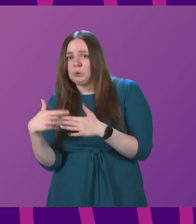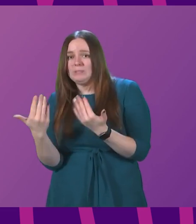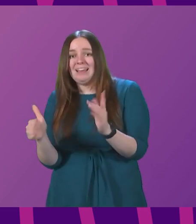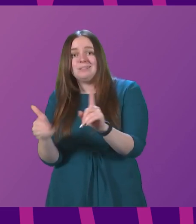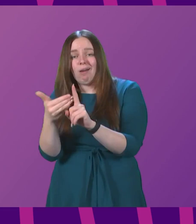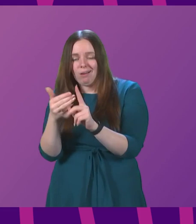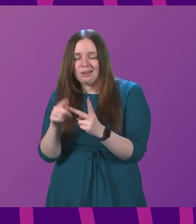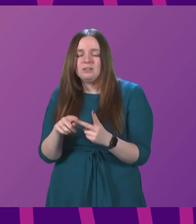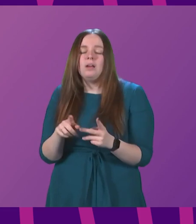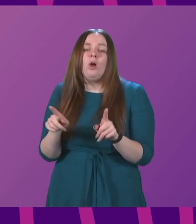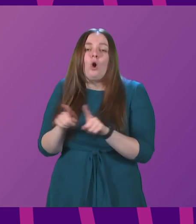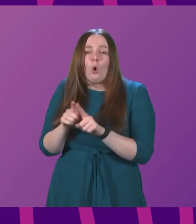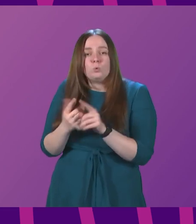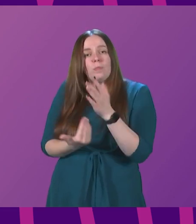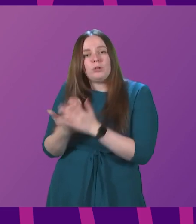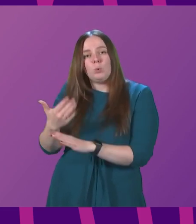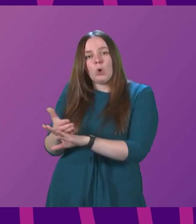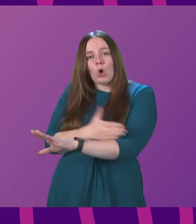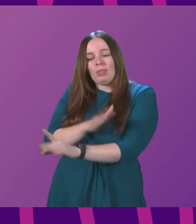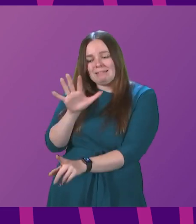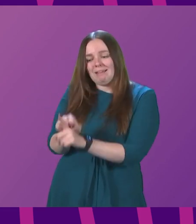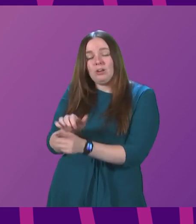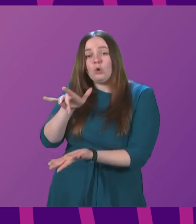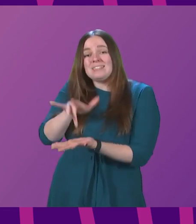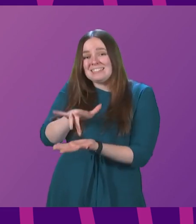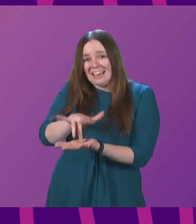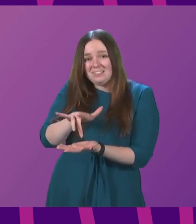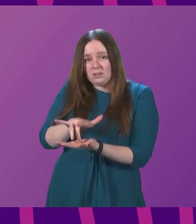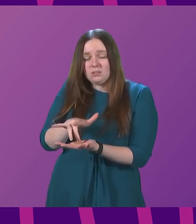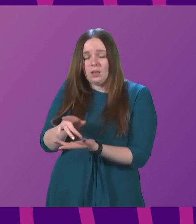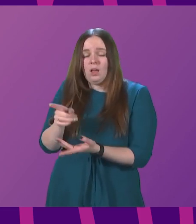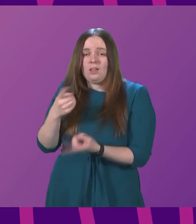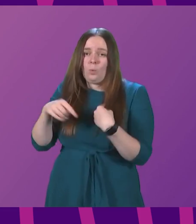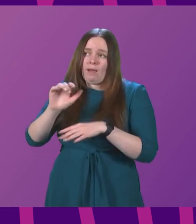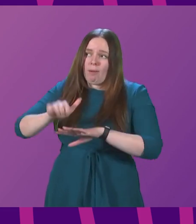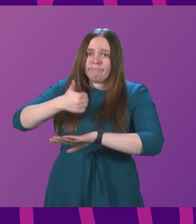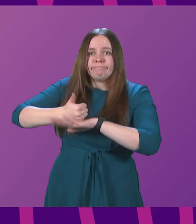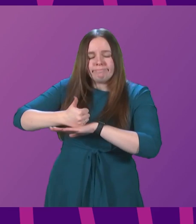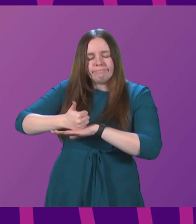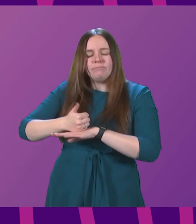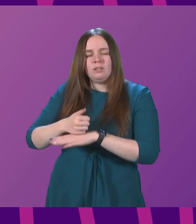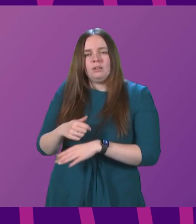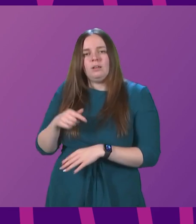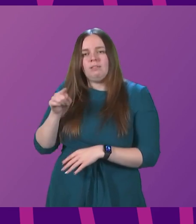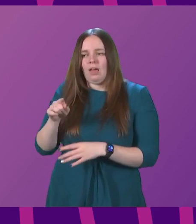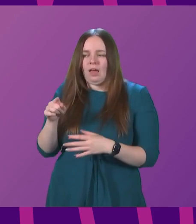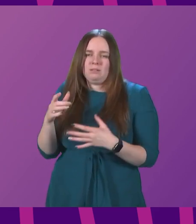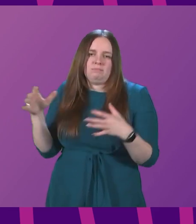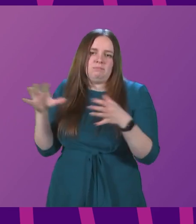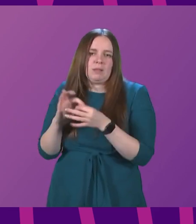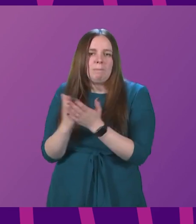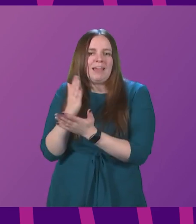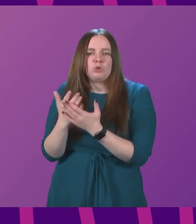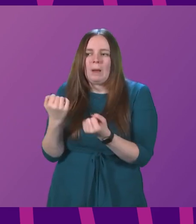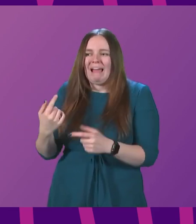also the new early diagnostic centres that we are establishing, which is about making sure there is a